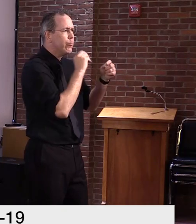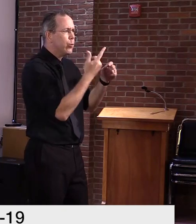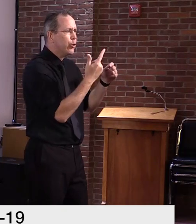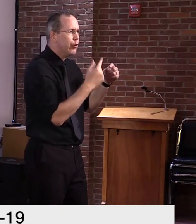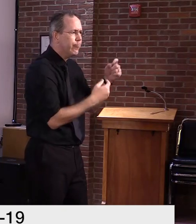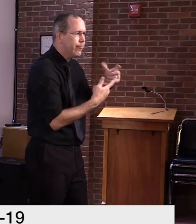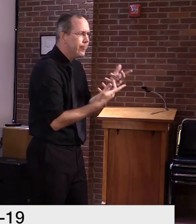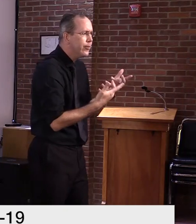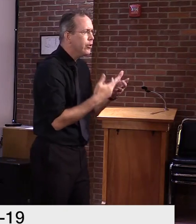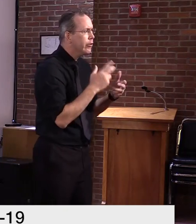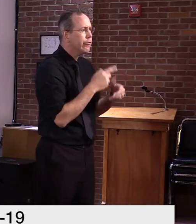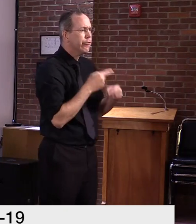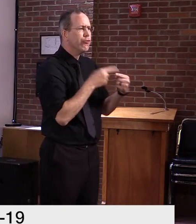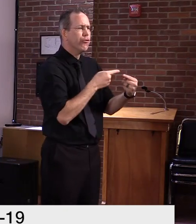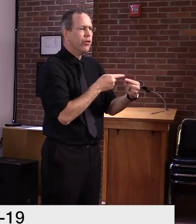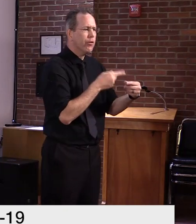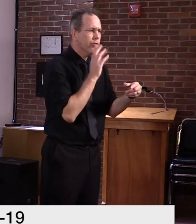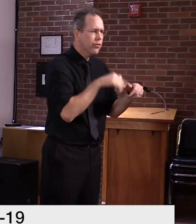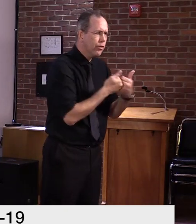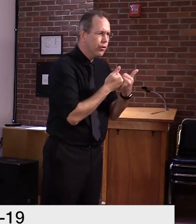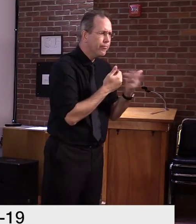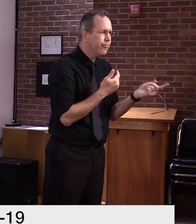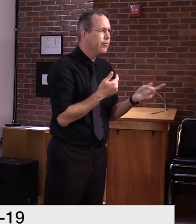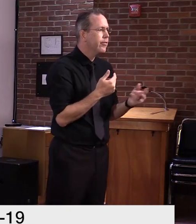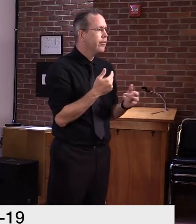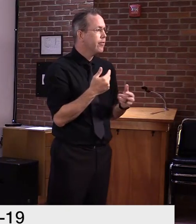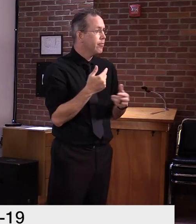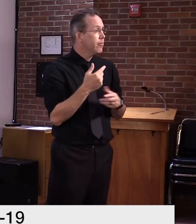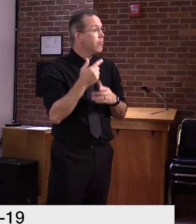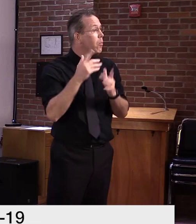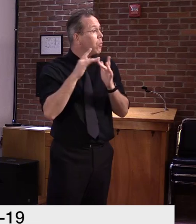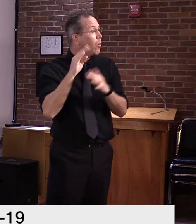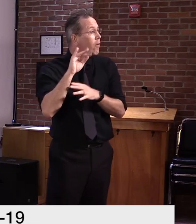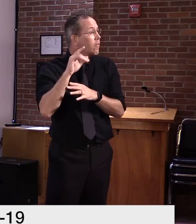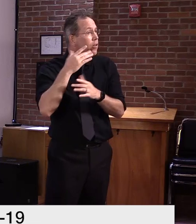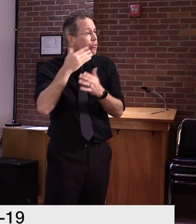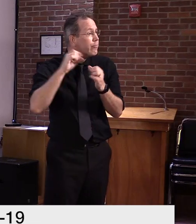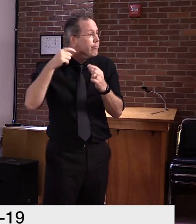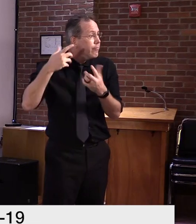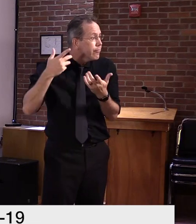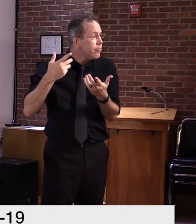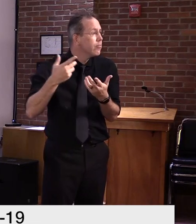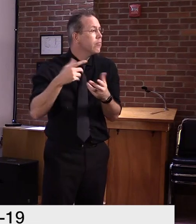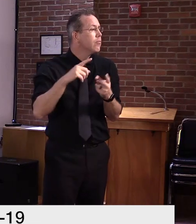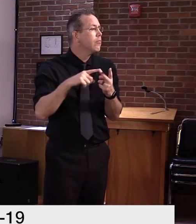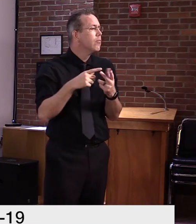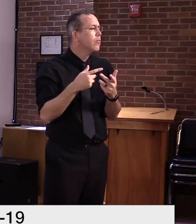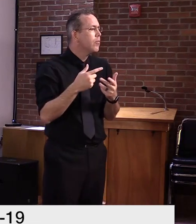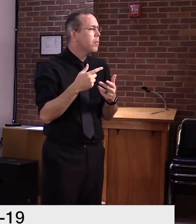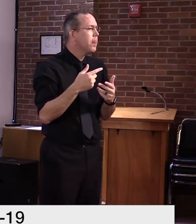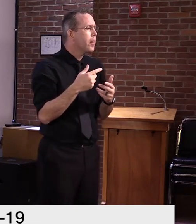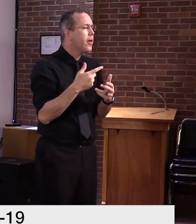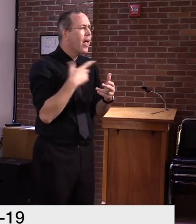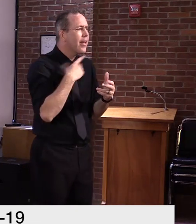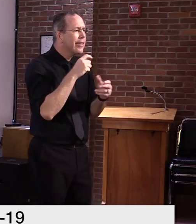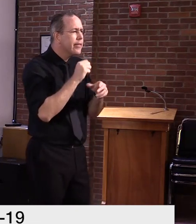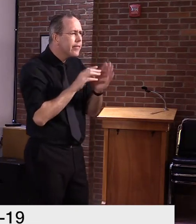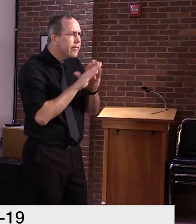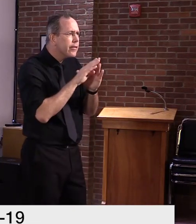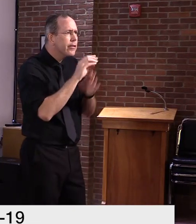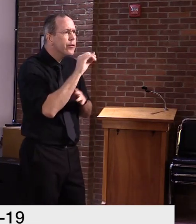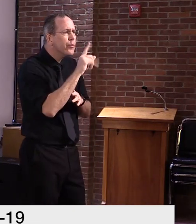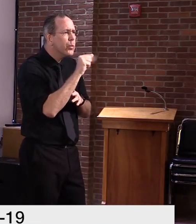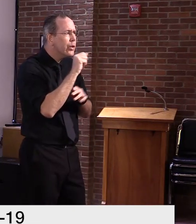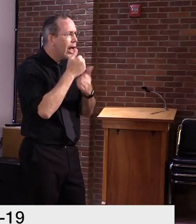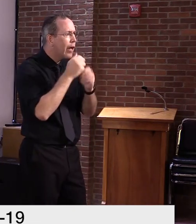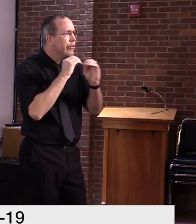to have the online tools to actually organize that. Uh, we were, uh, able to get the legislature in partnership, um, with the governor to,